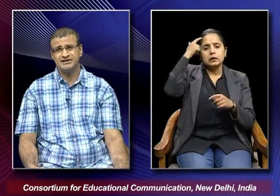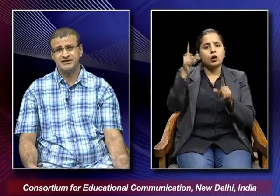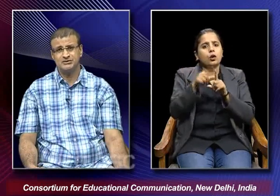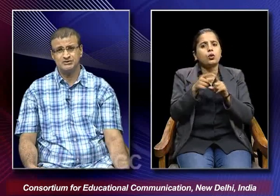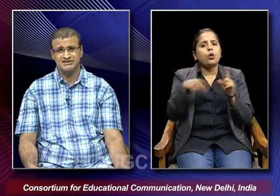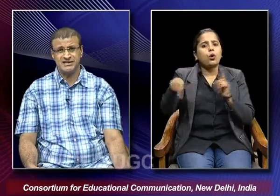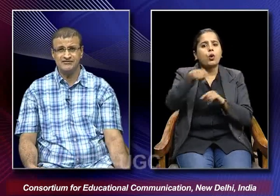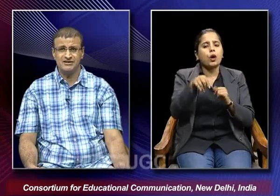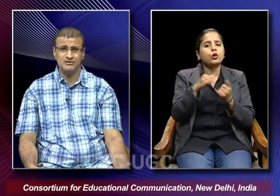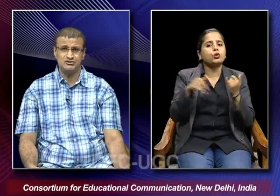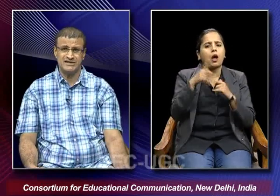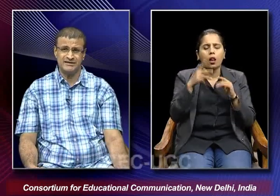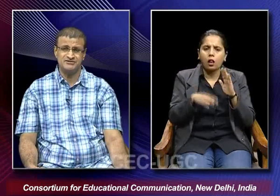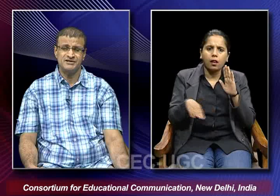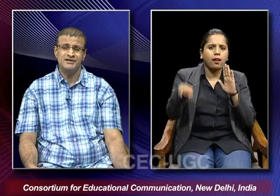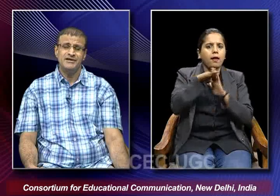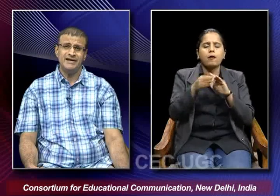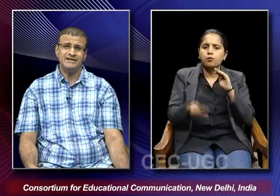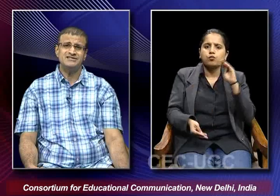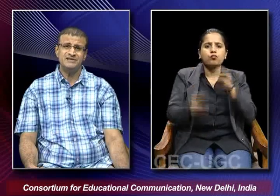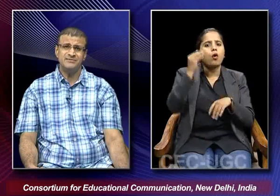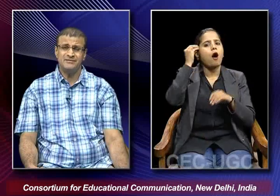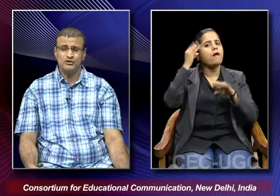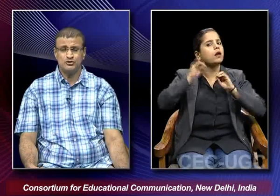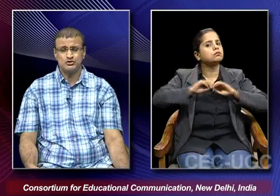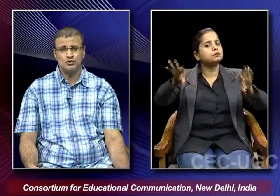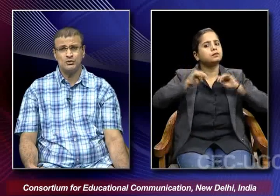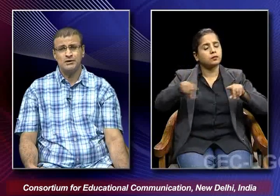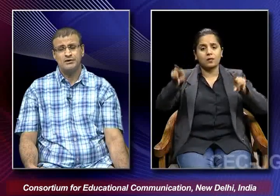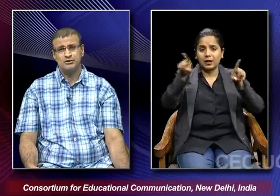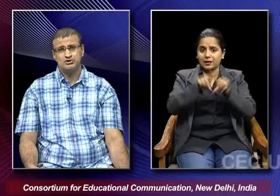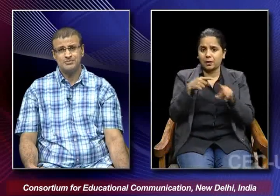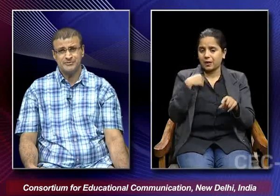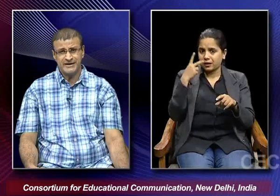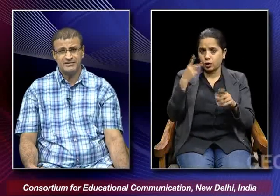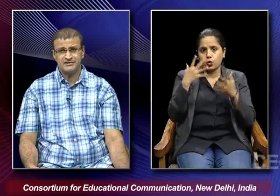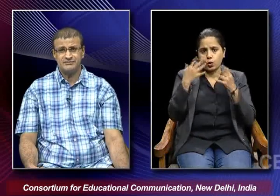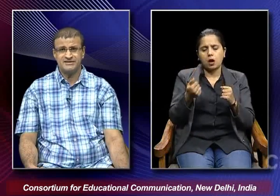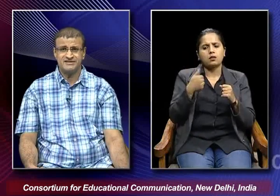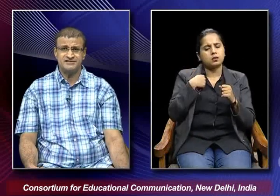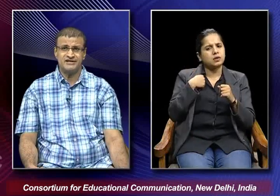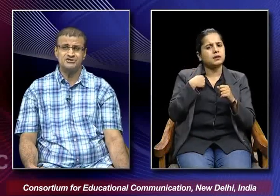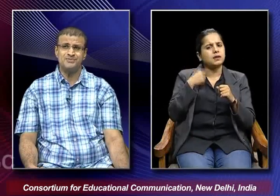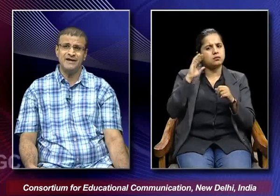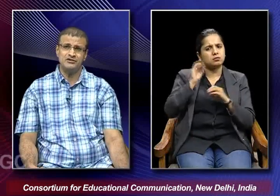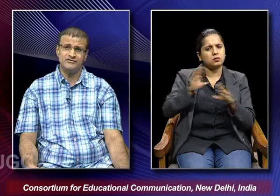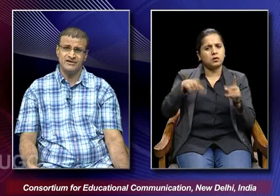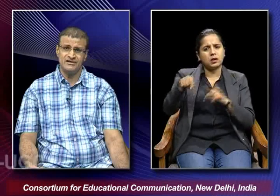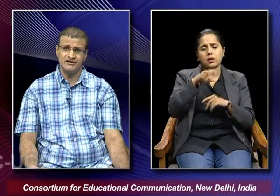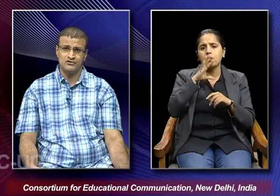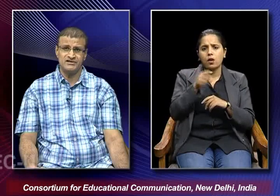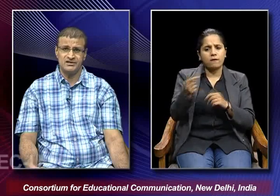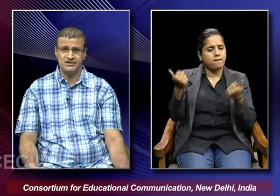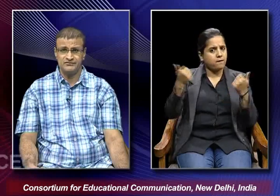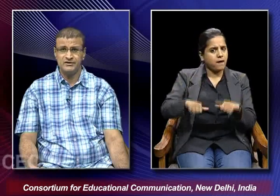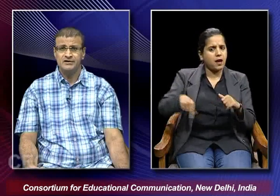society to such a level in those times and at the same time he also wants to propagate the message that in spite of the failure